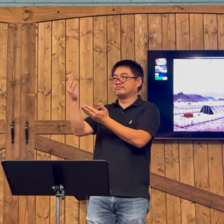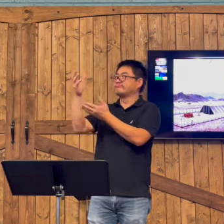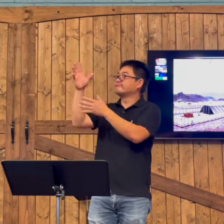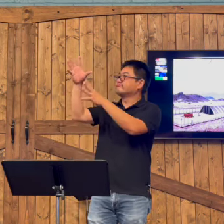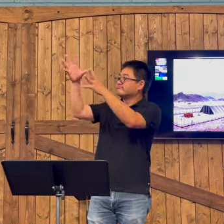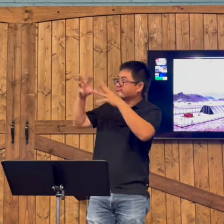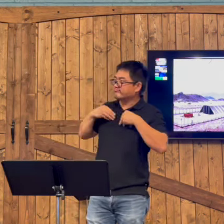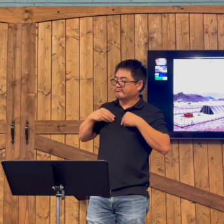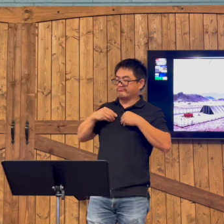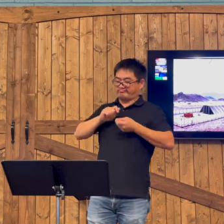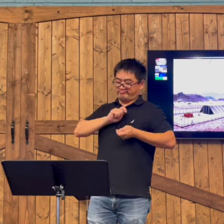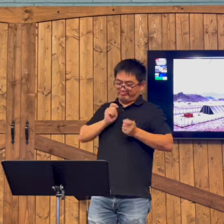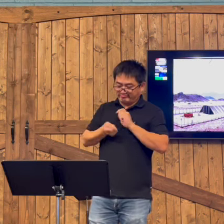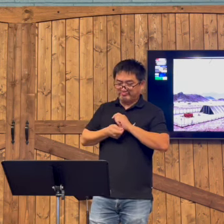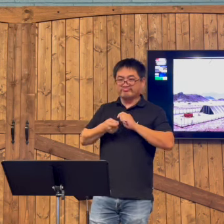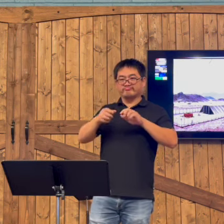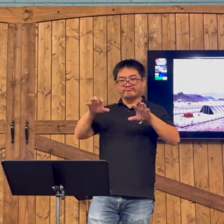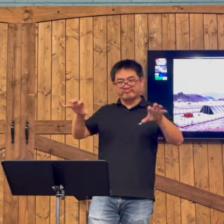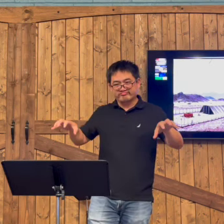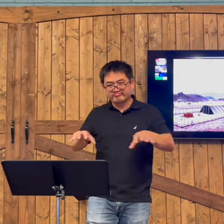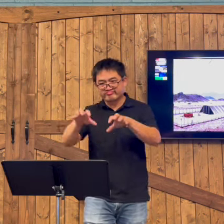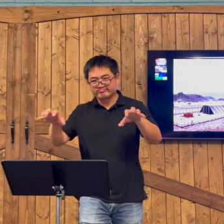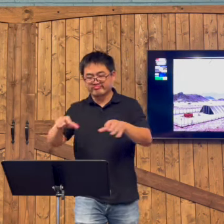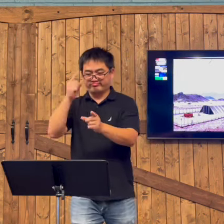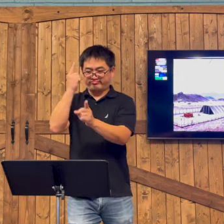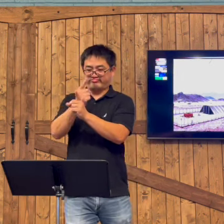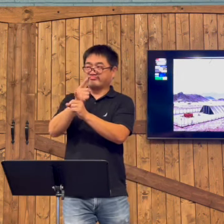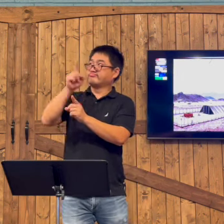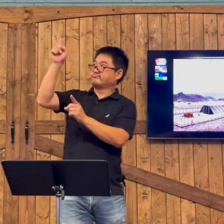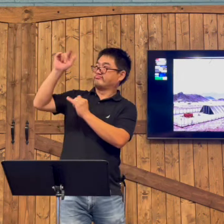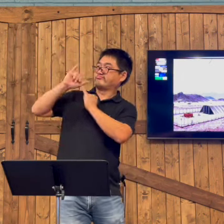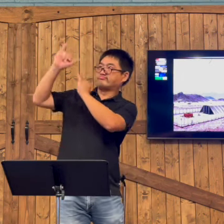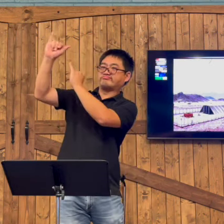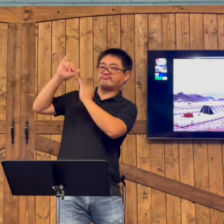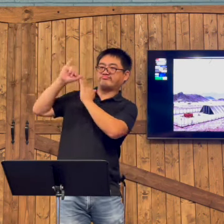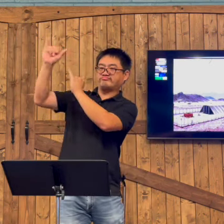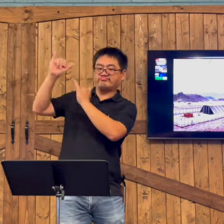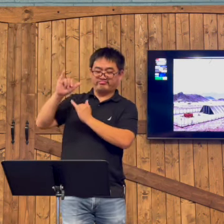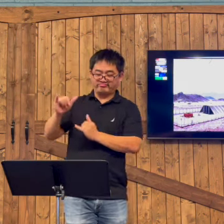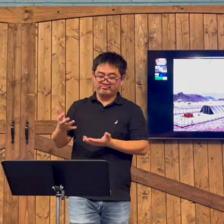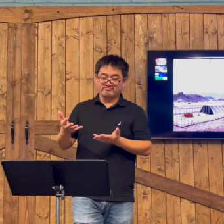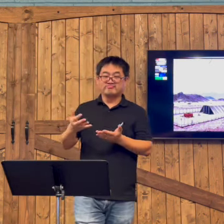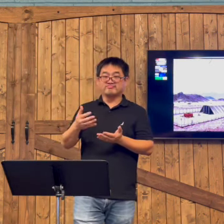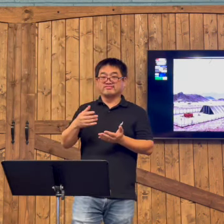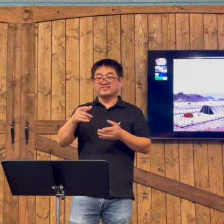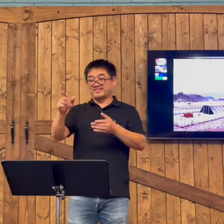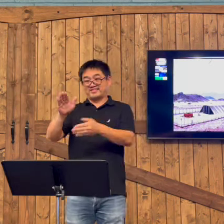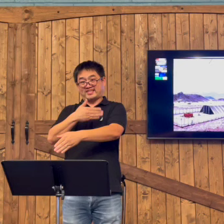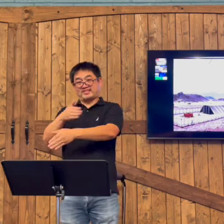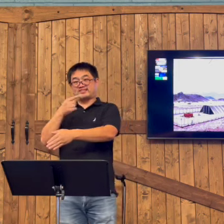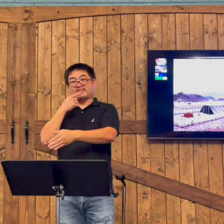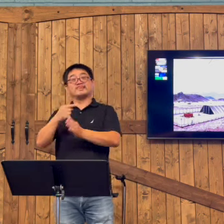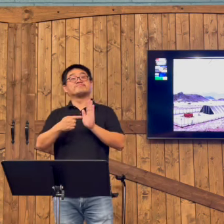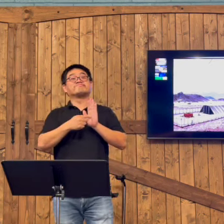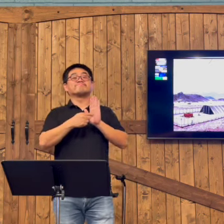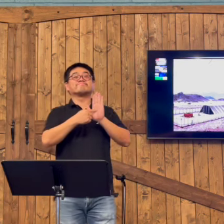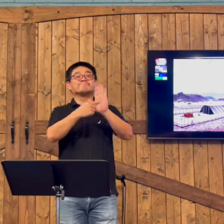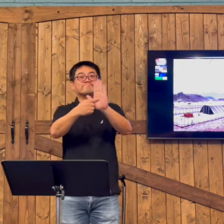So love is equatable with obedience. So our obedience is what we do. We want to do the same as